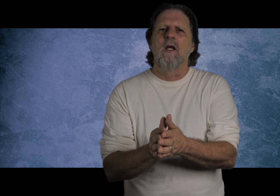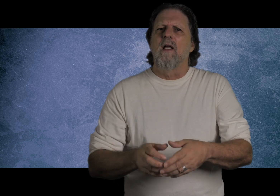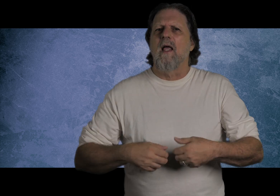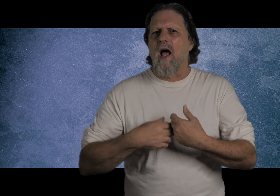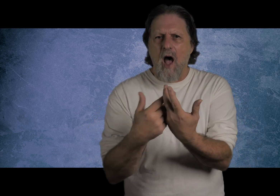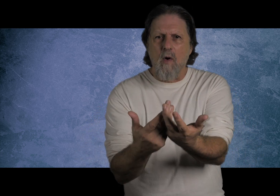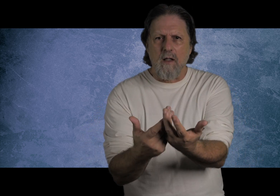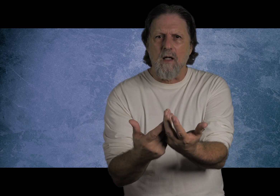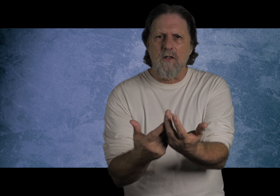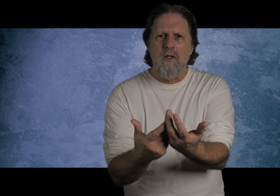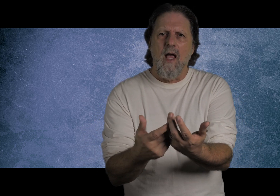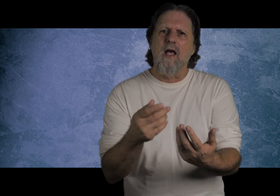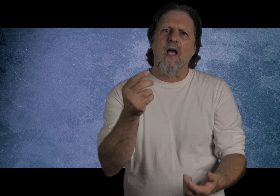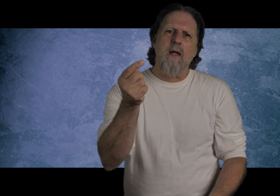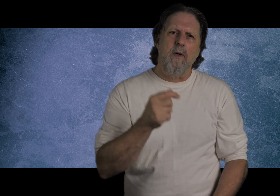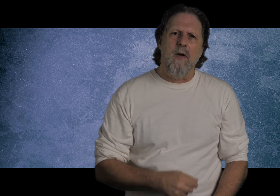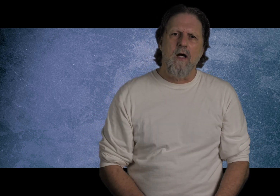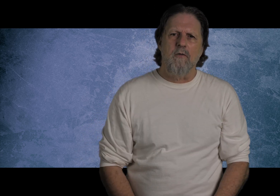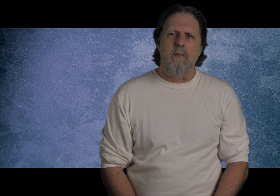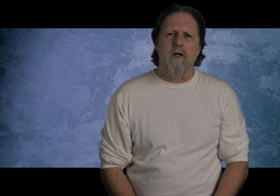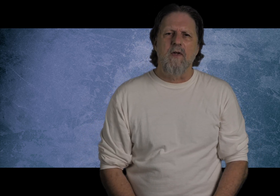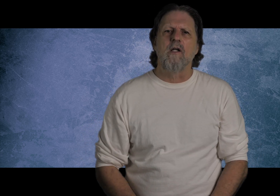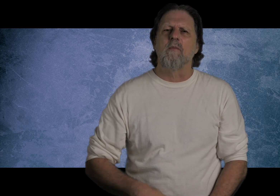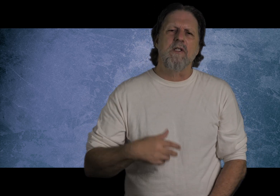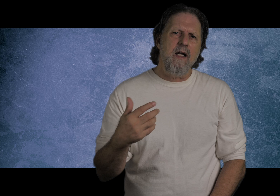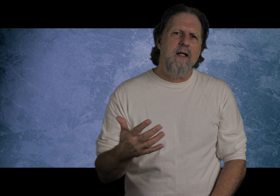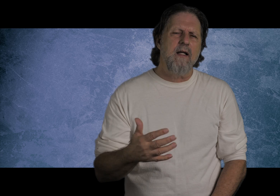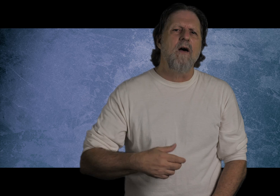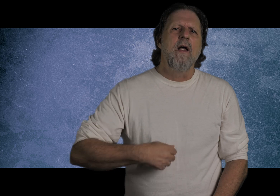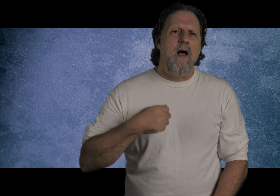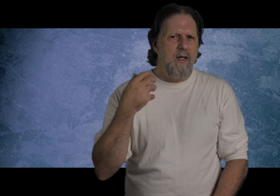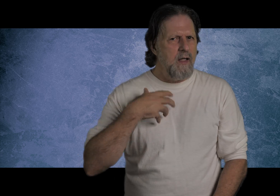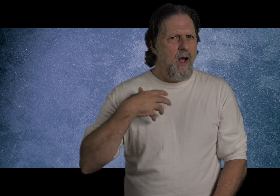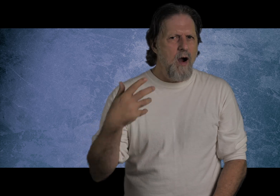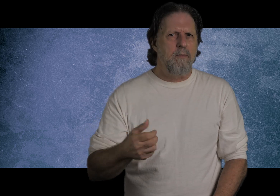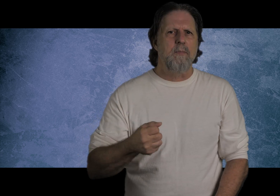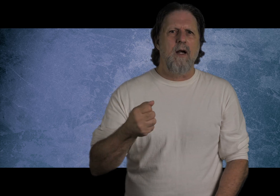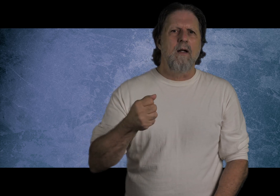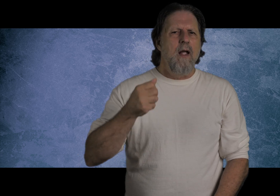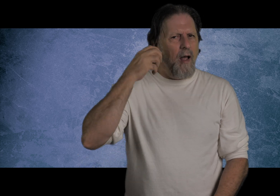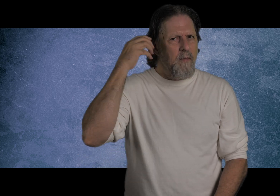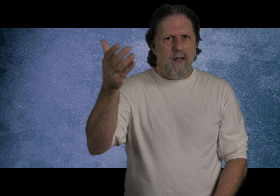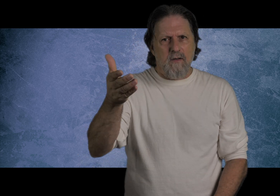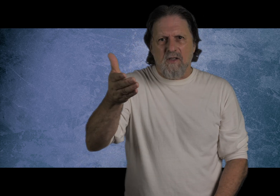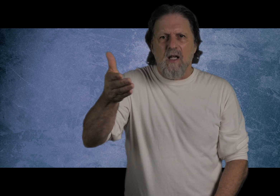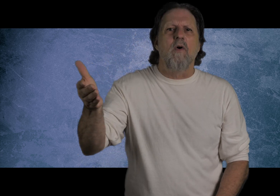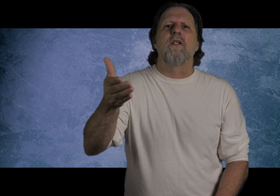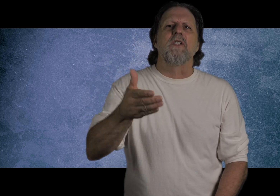that I want to teach as I get prepared for the book of Daniel. I'm studying it now. I'm getting my heart prepared. I'm seeing what it's